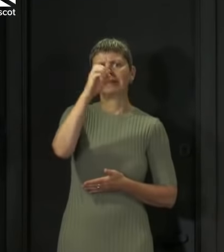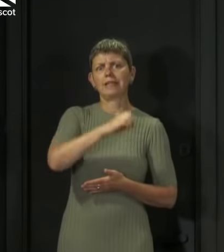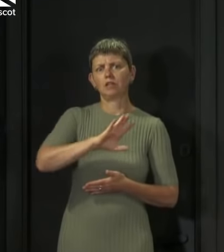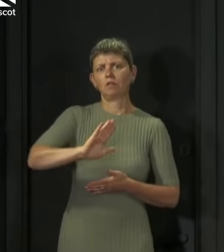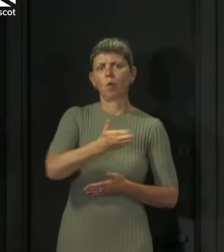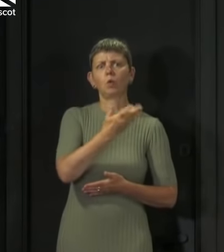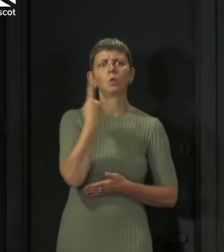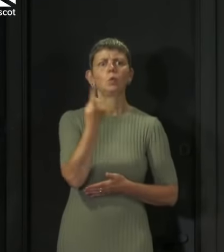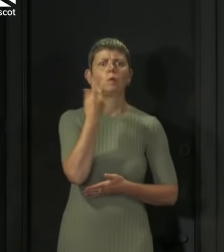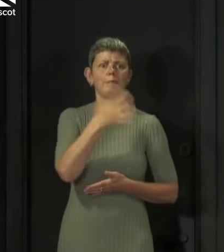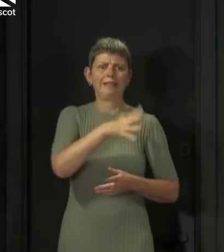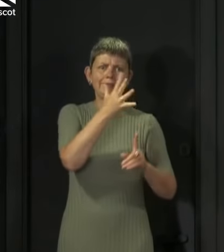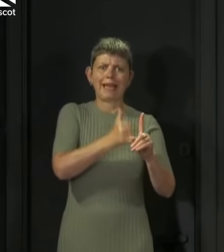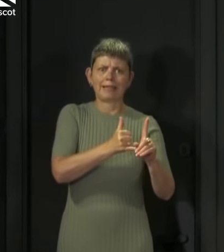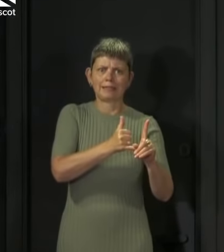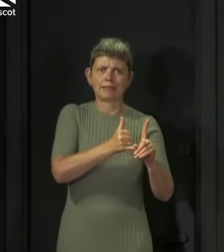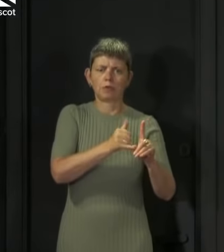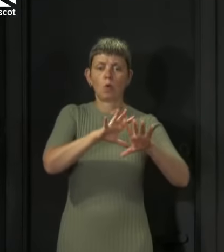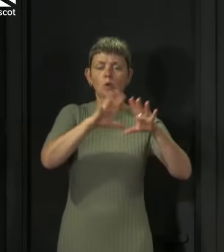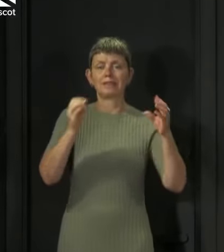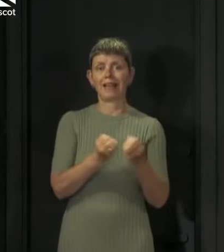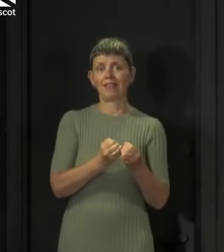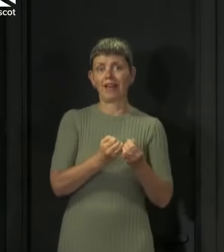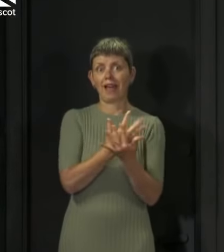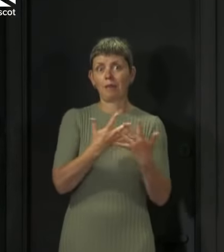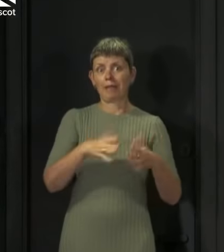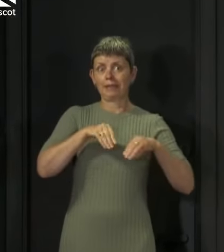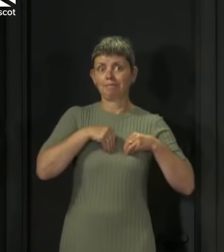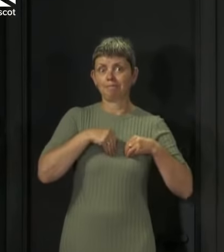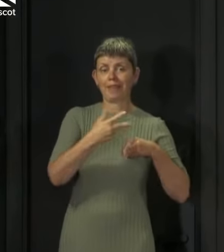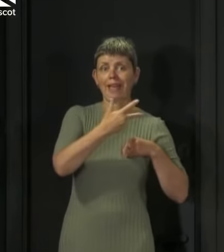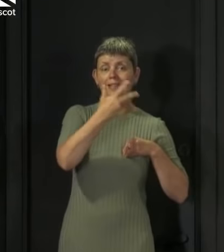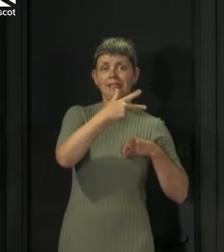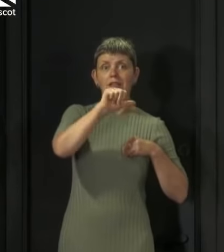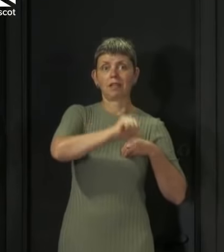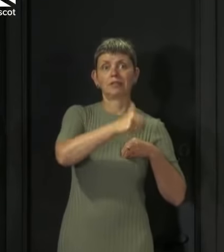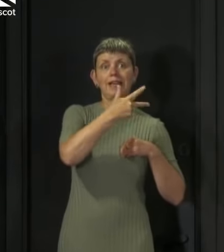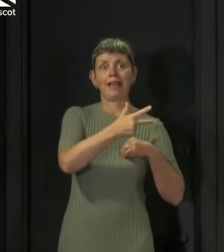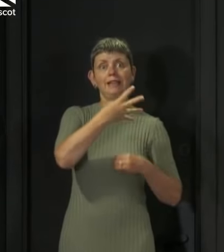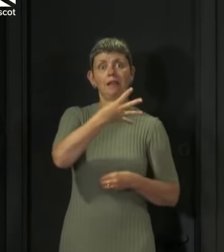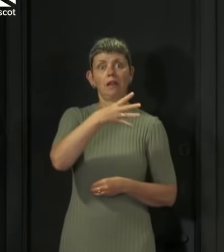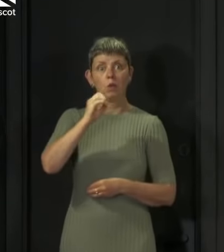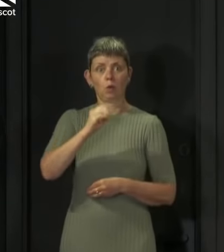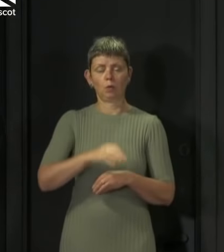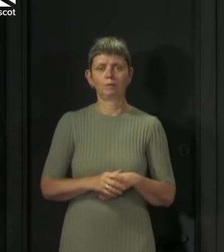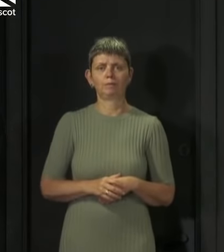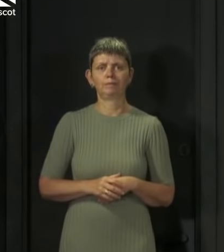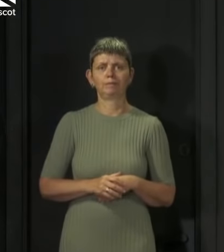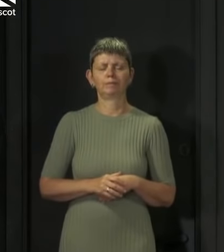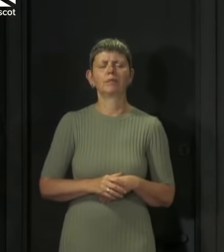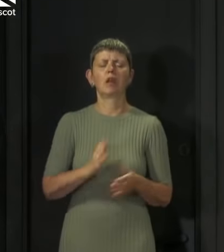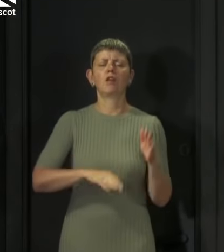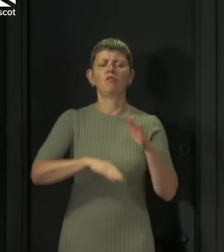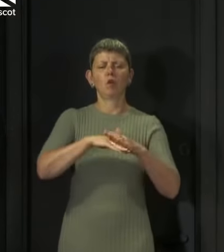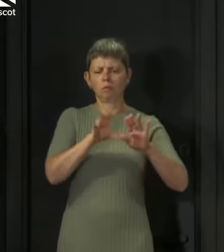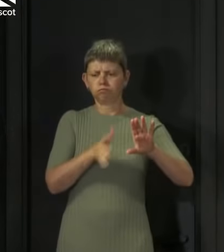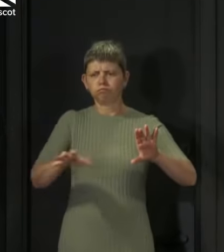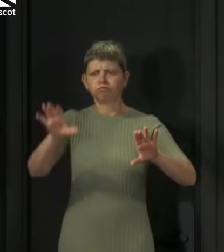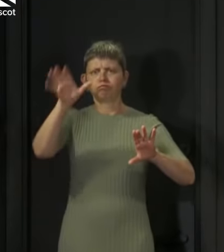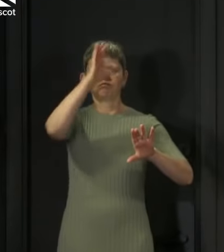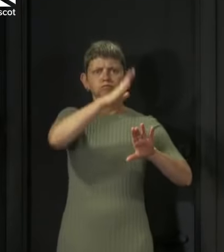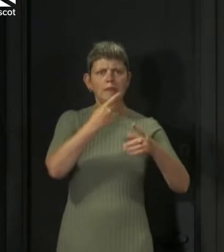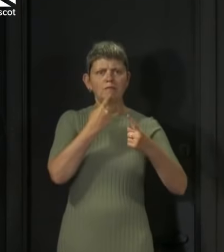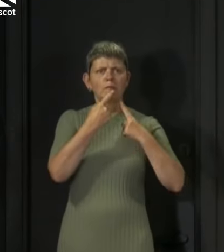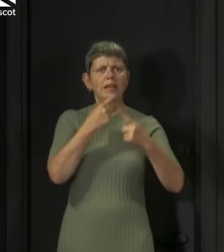yesterday and it takes the total number of cases now to 18,890. A full health board breakdown will be available later